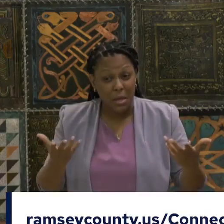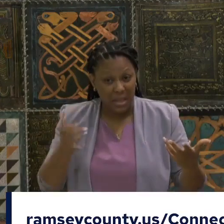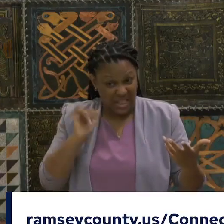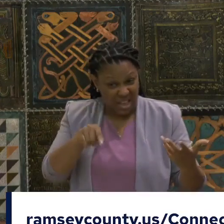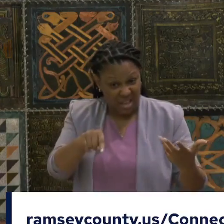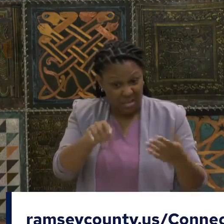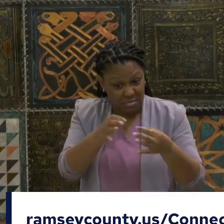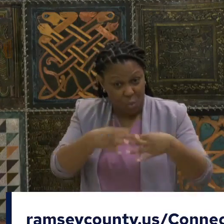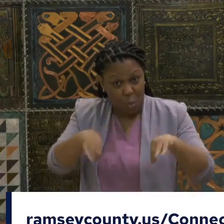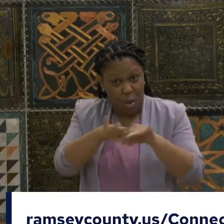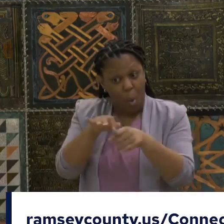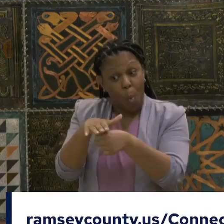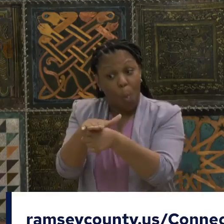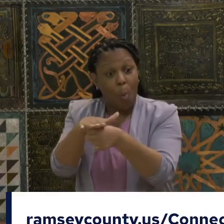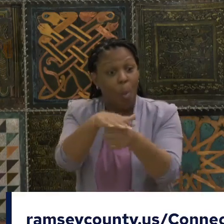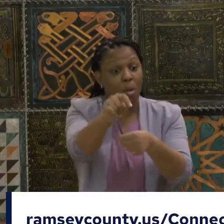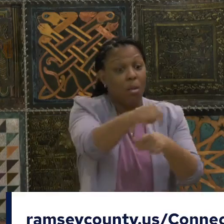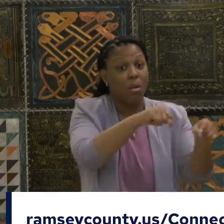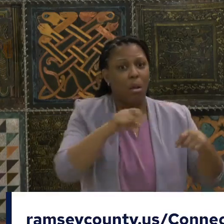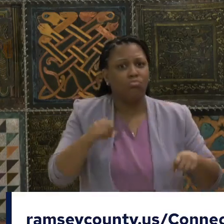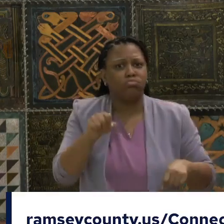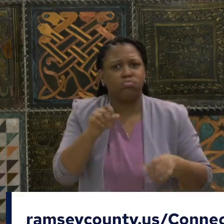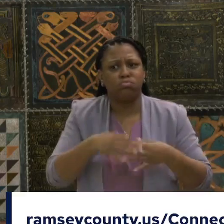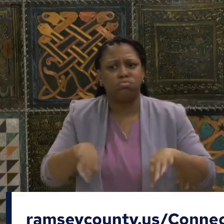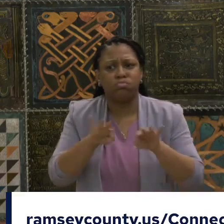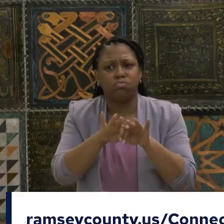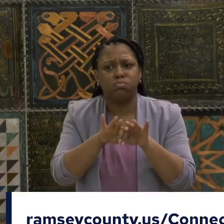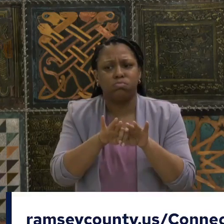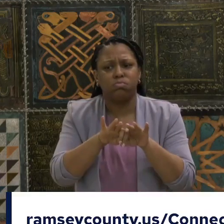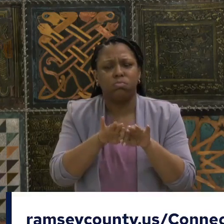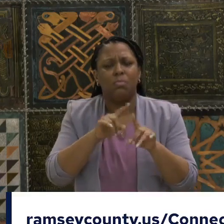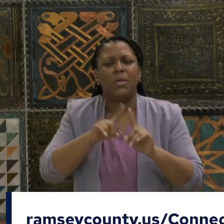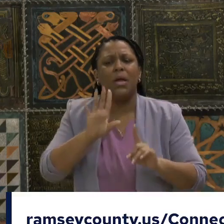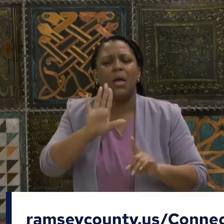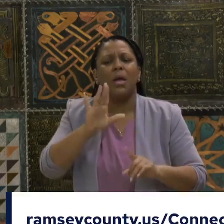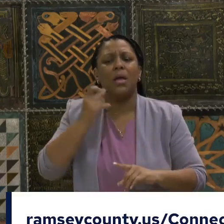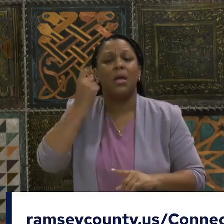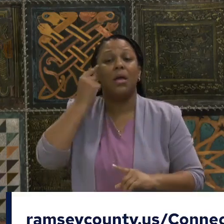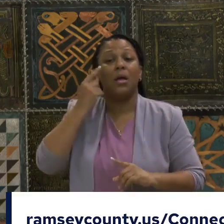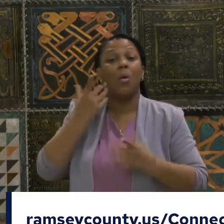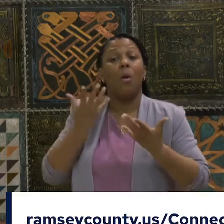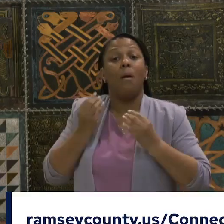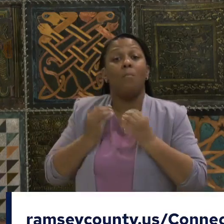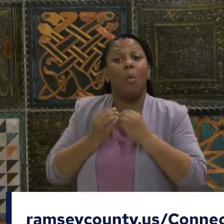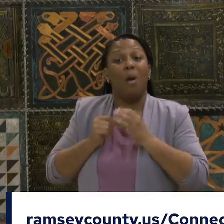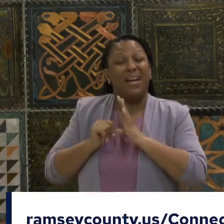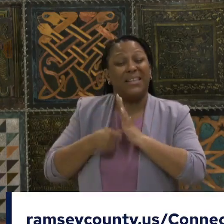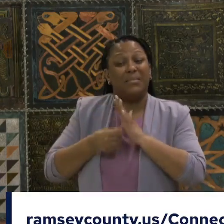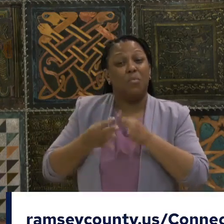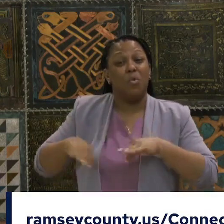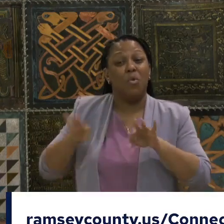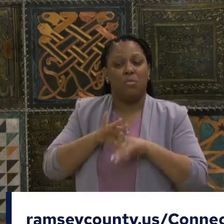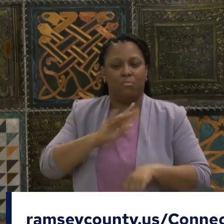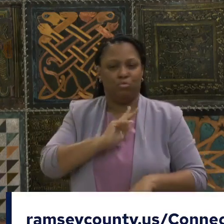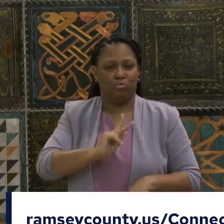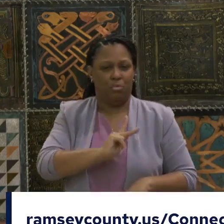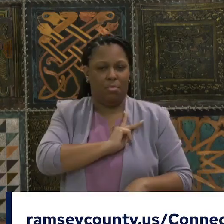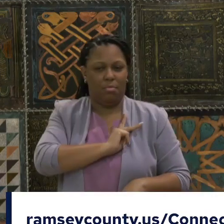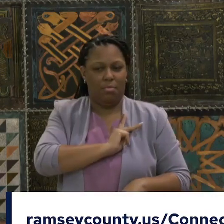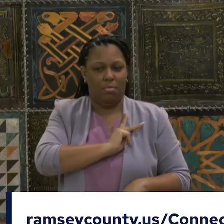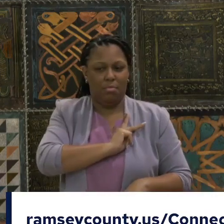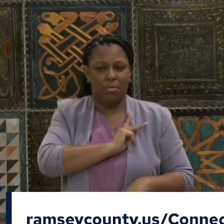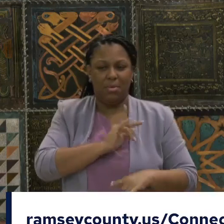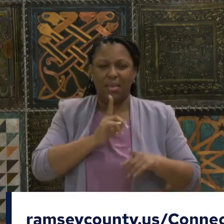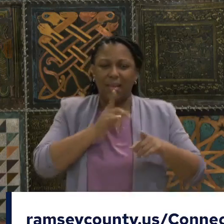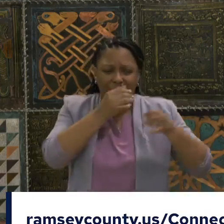know there's a personal digital divide. That just because a zip code